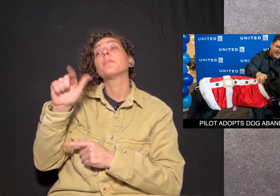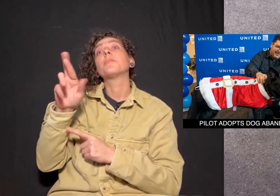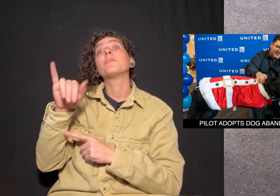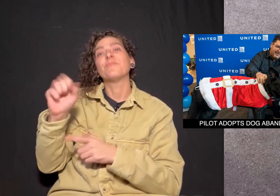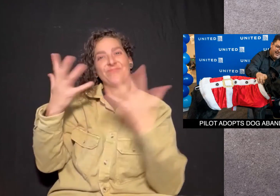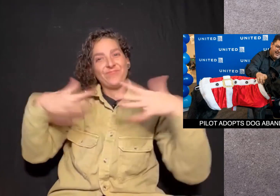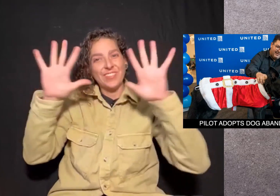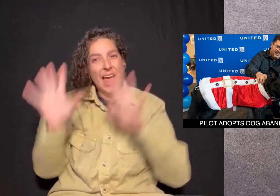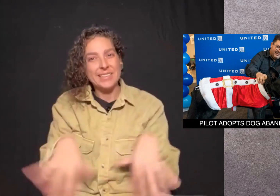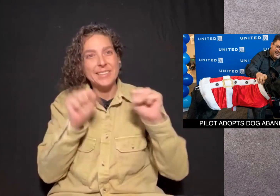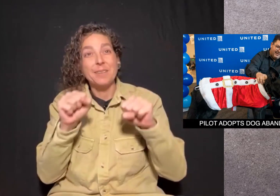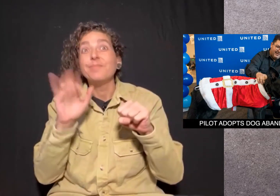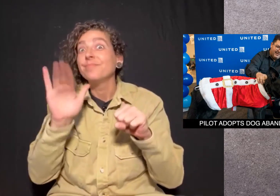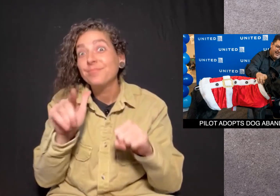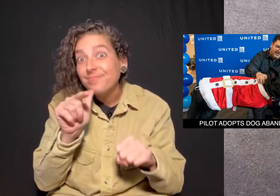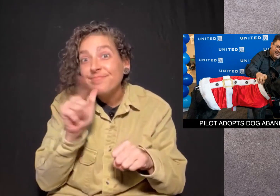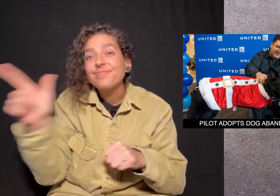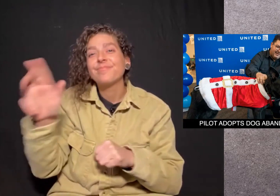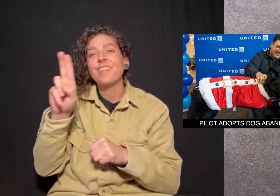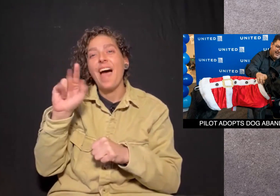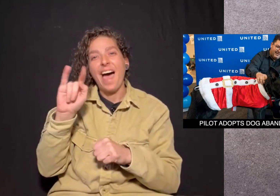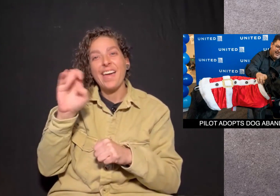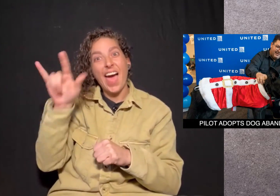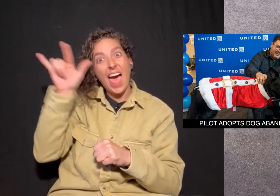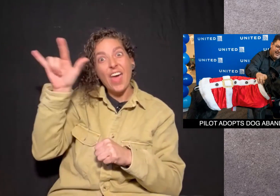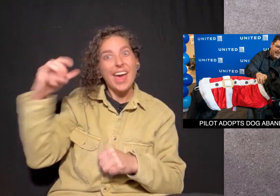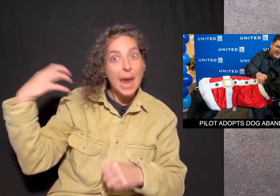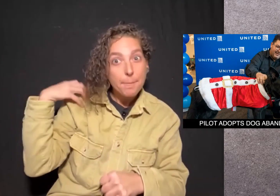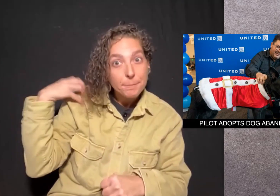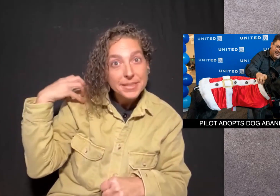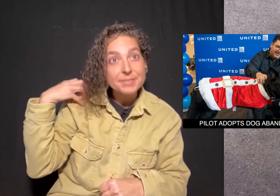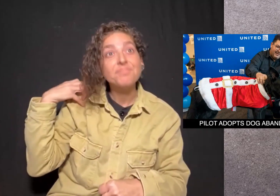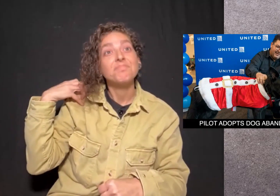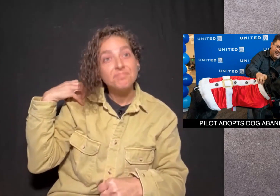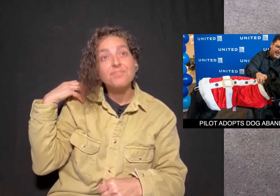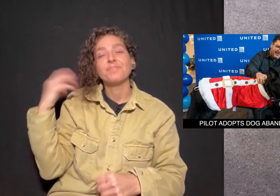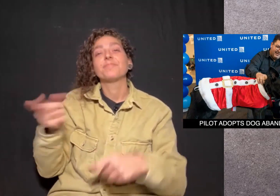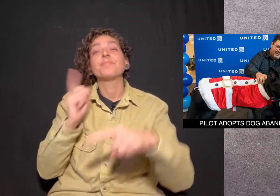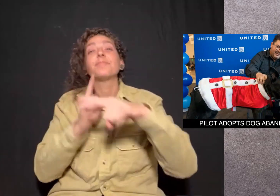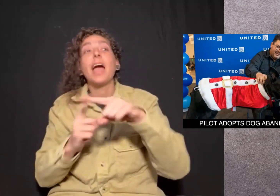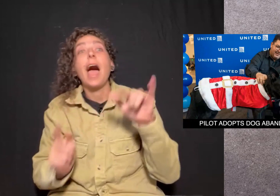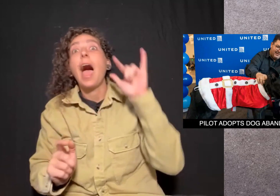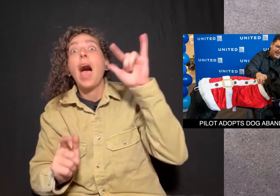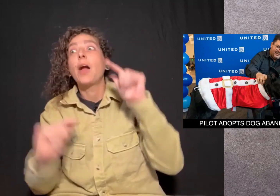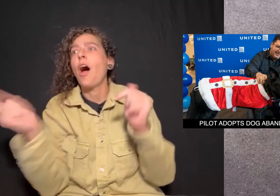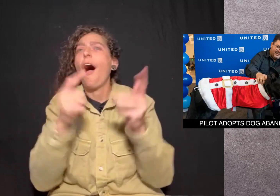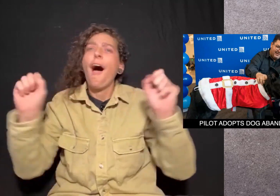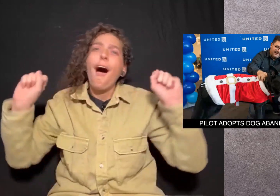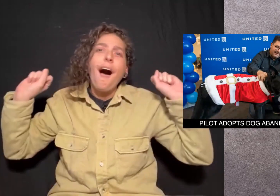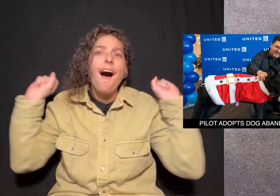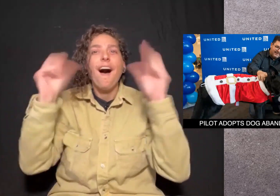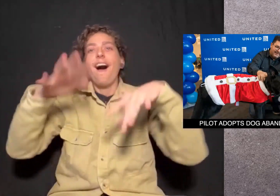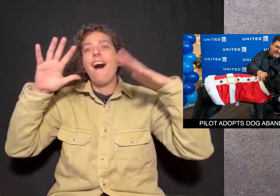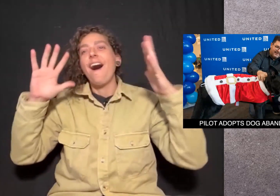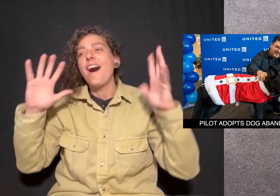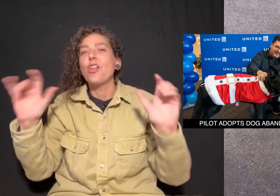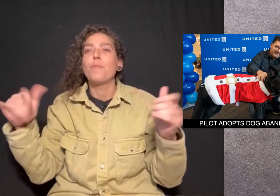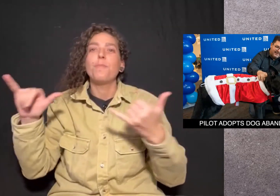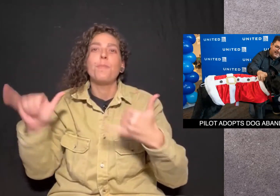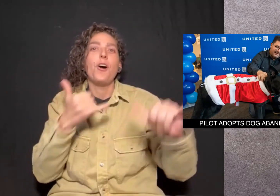Polaris was adopted by a United Airlines captain and the airline threw